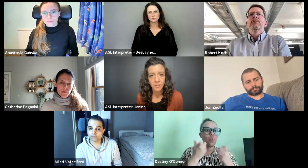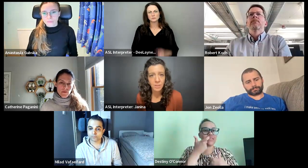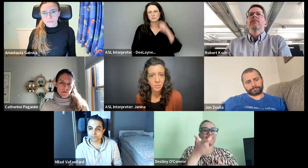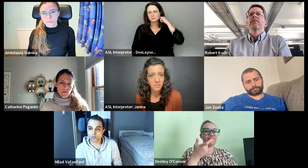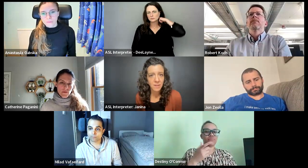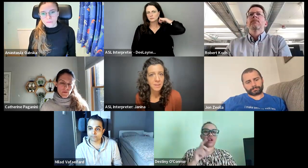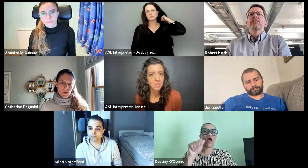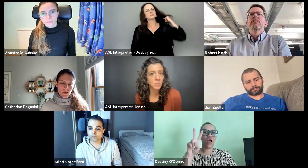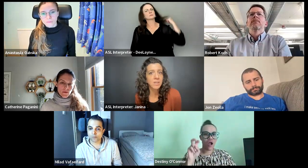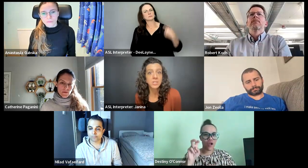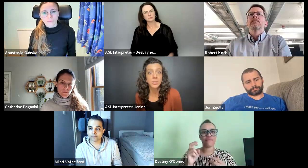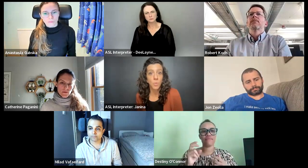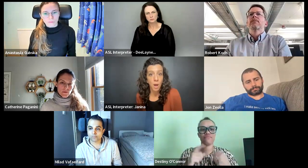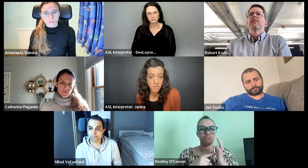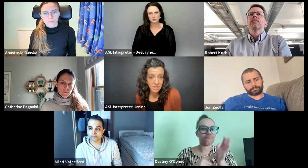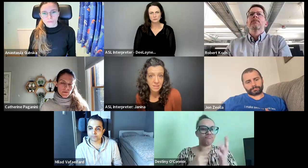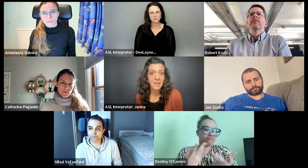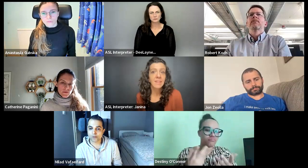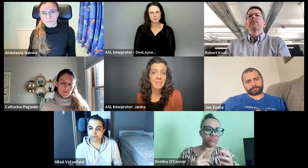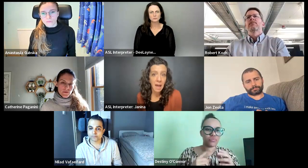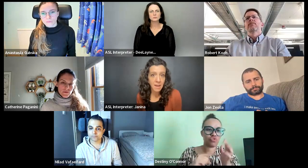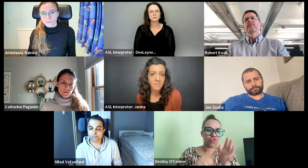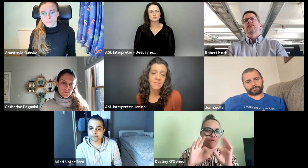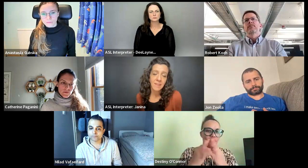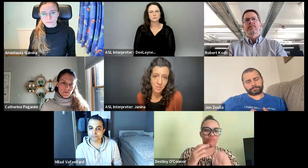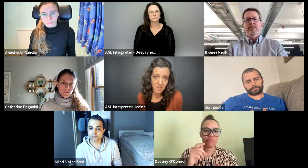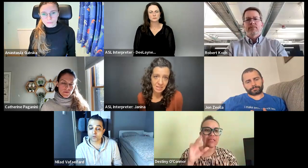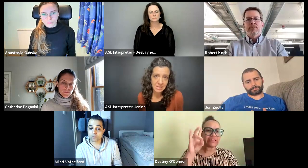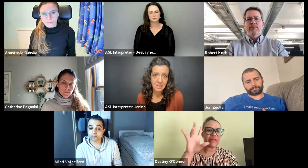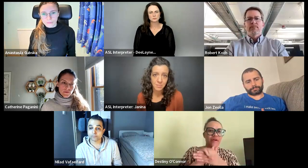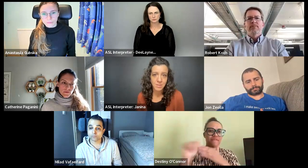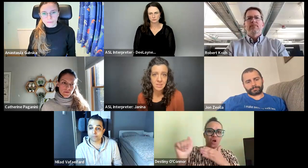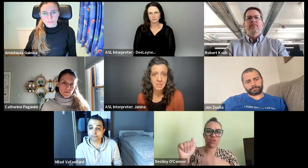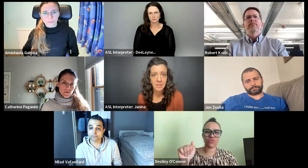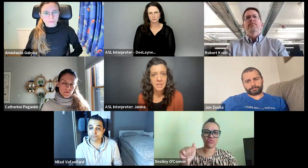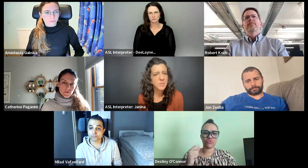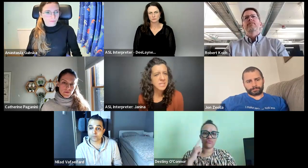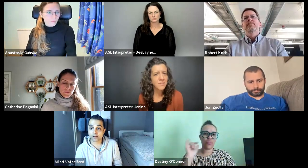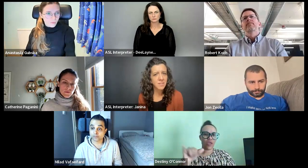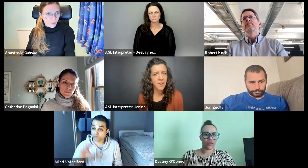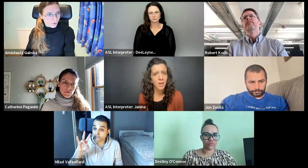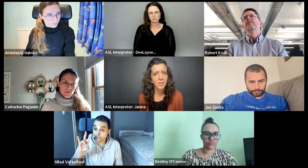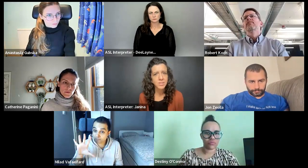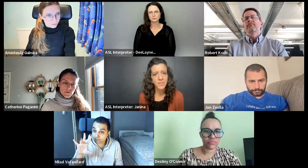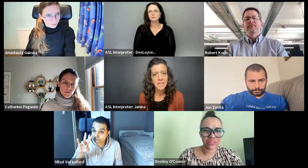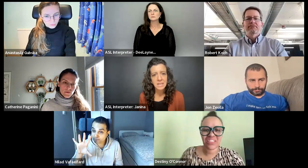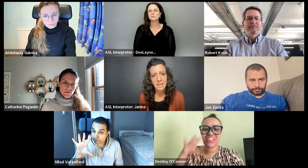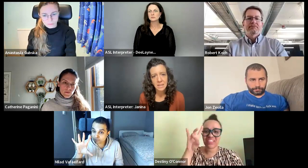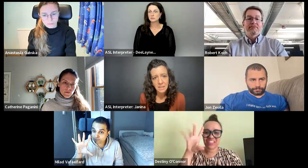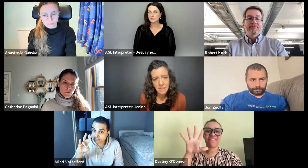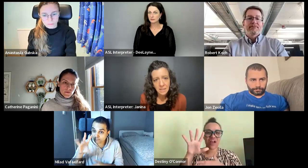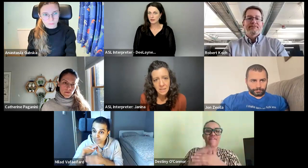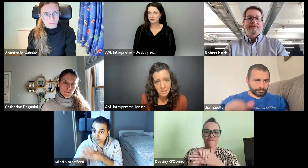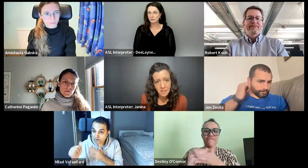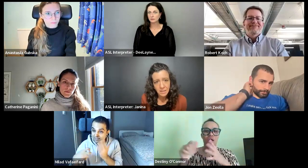for the virtual event because she wanted to just watch it live because she can't attend in person. So it's $75 for that